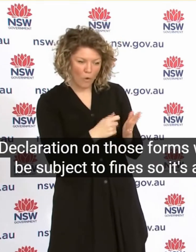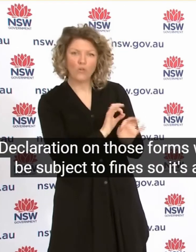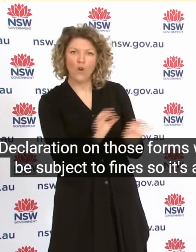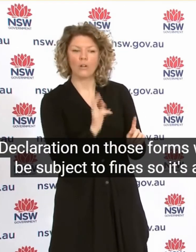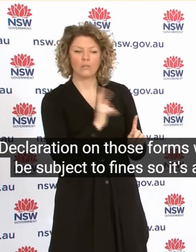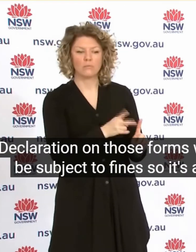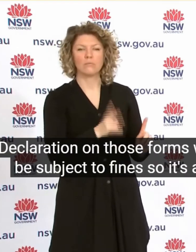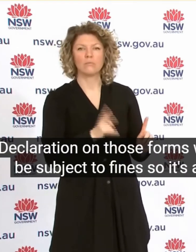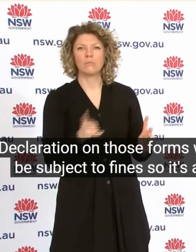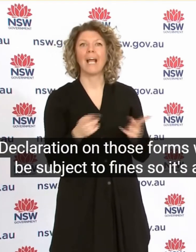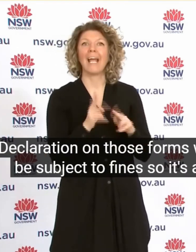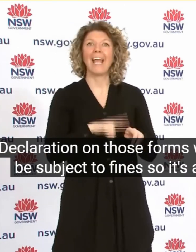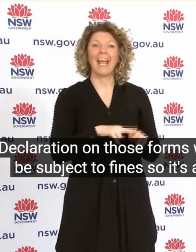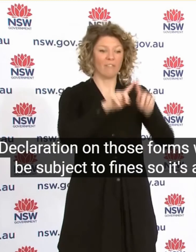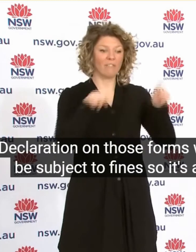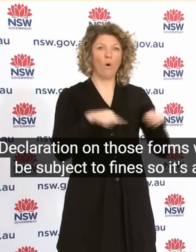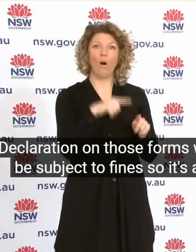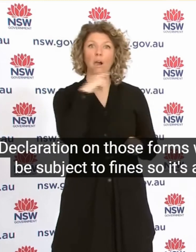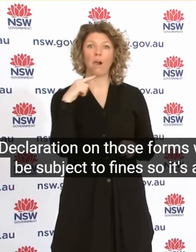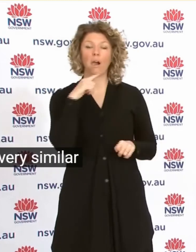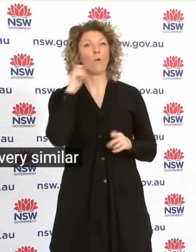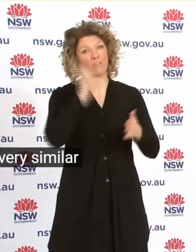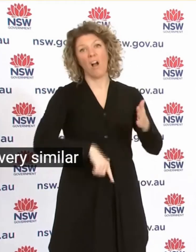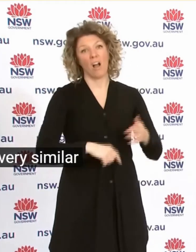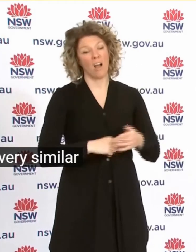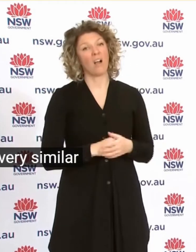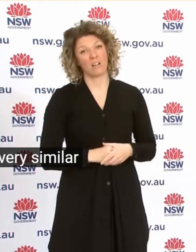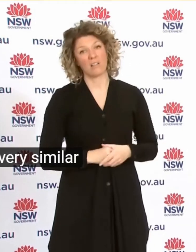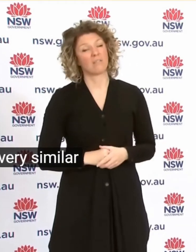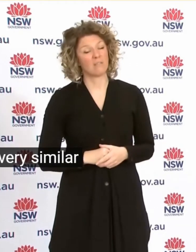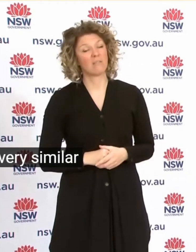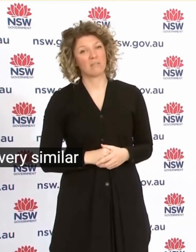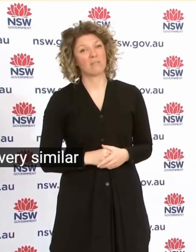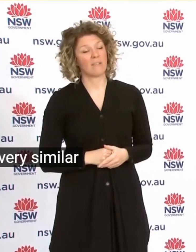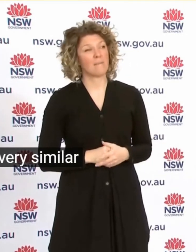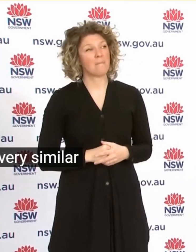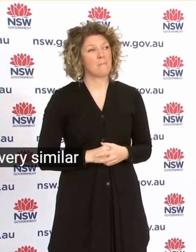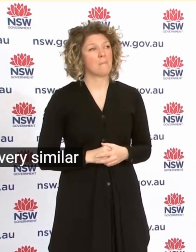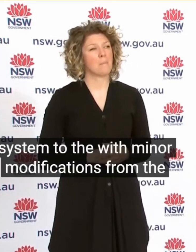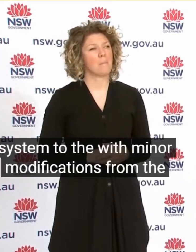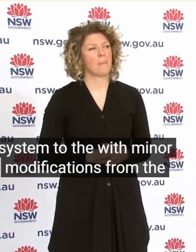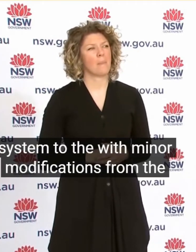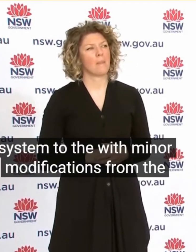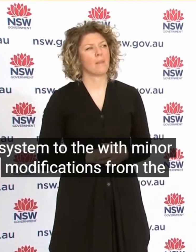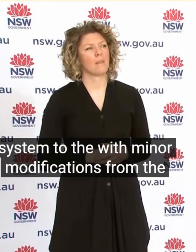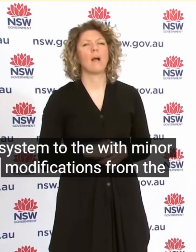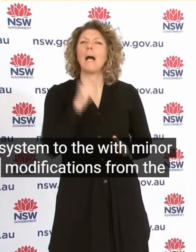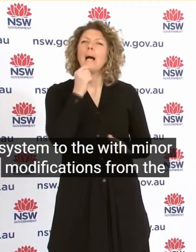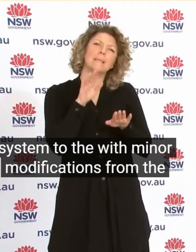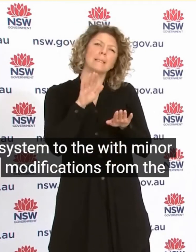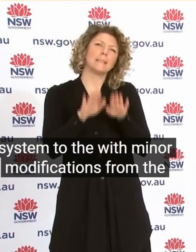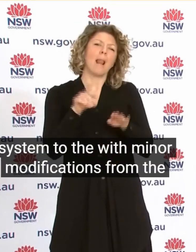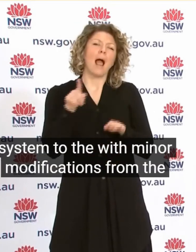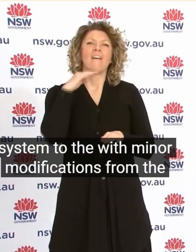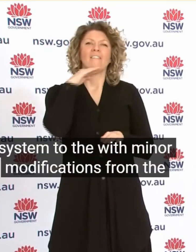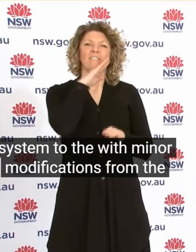s Will Be Subject To Fines So It Is A Very Similar System To The With Minor Modifications